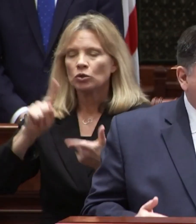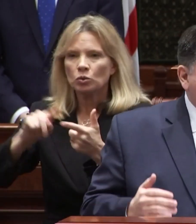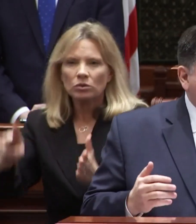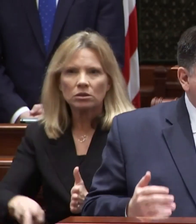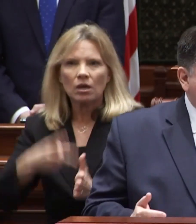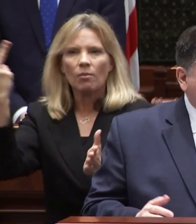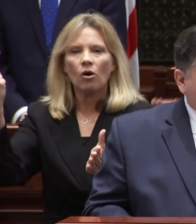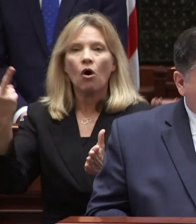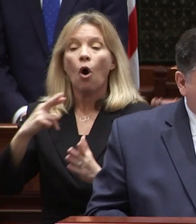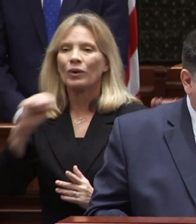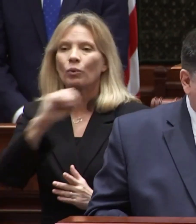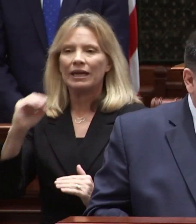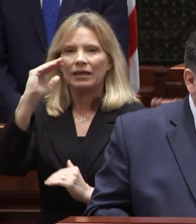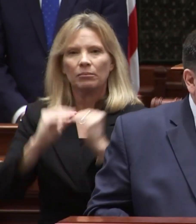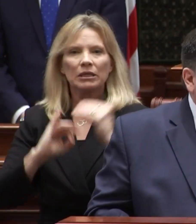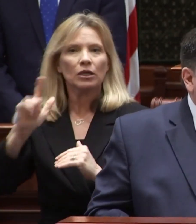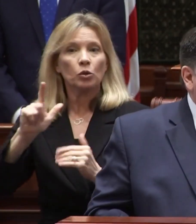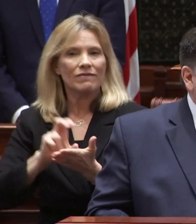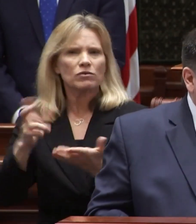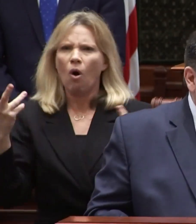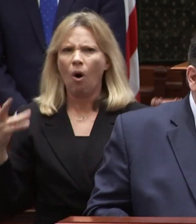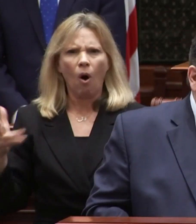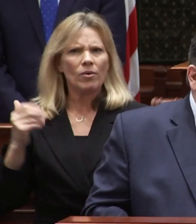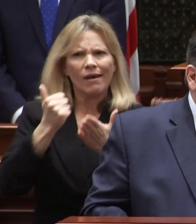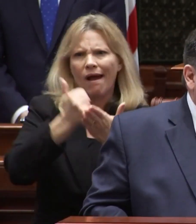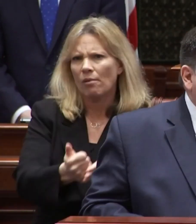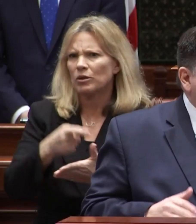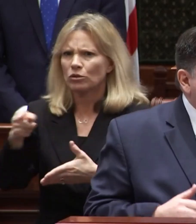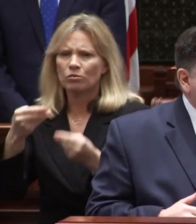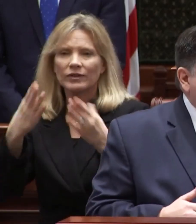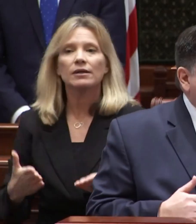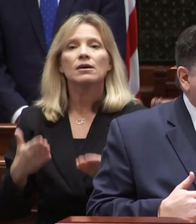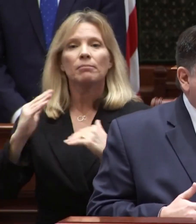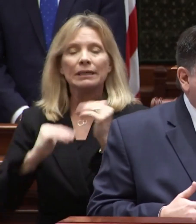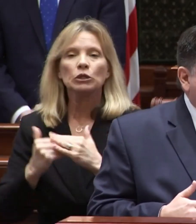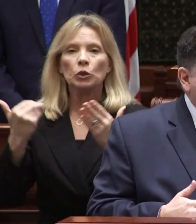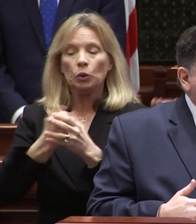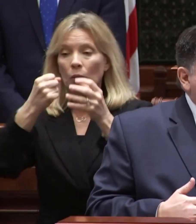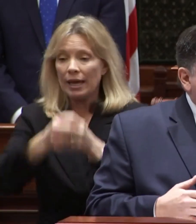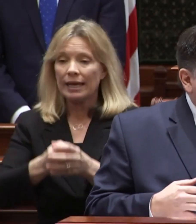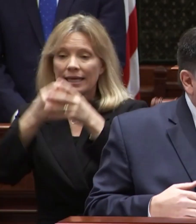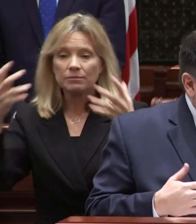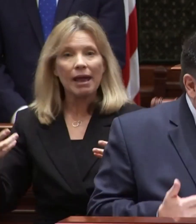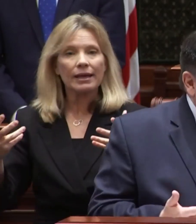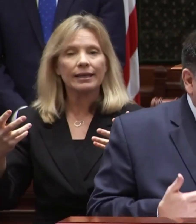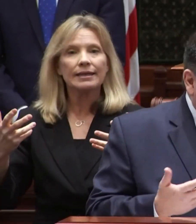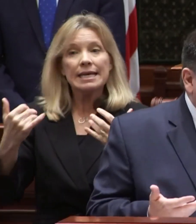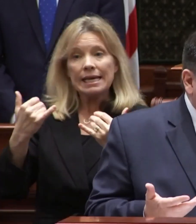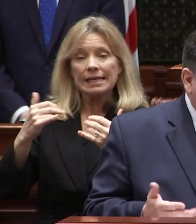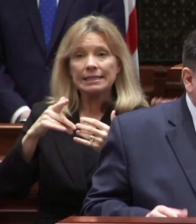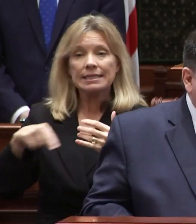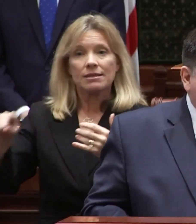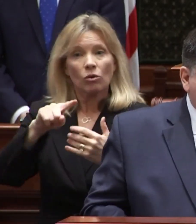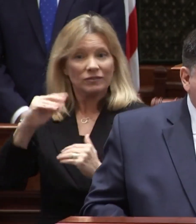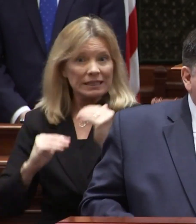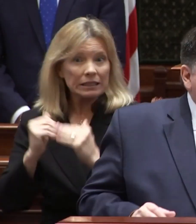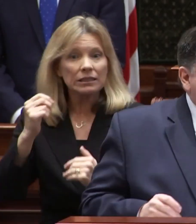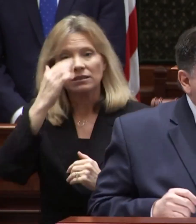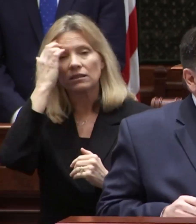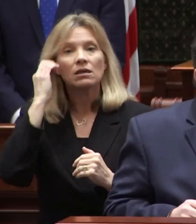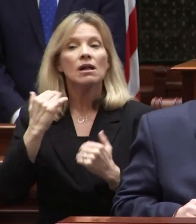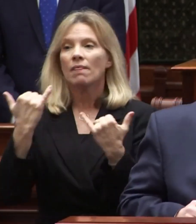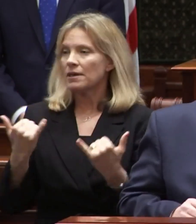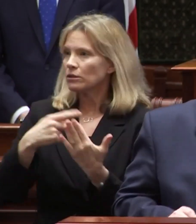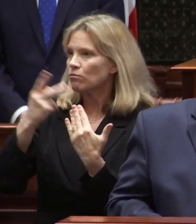double the rebuild illinois investment already helping providers build new and expanded uh existing facilities